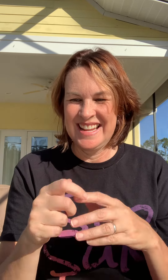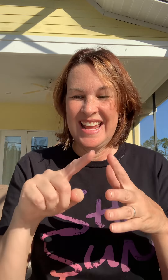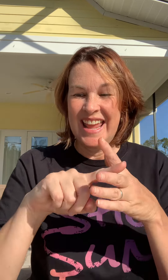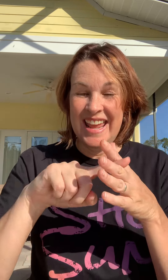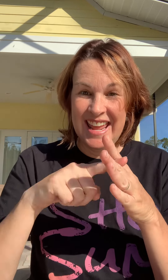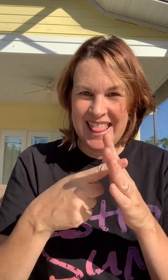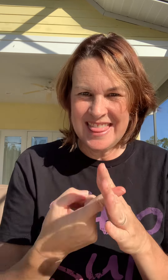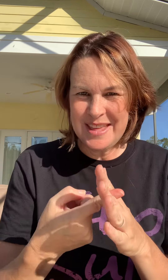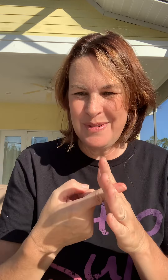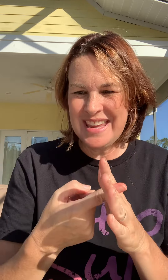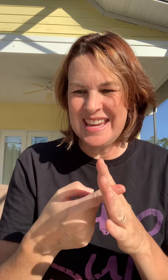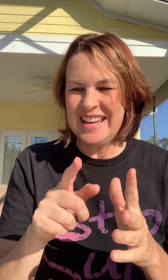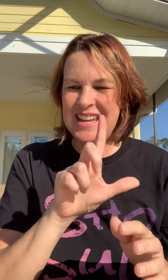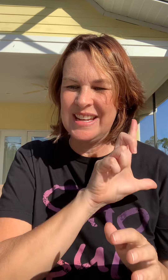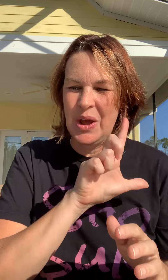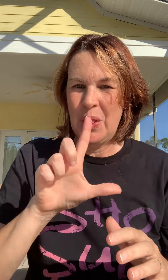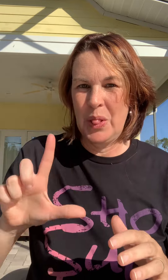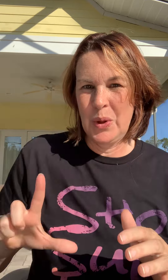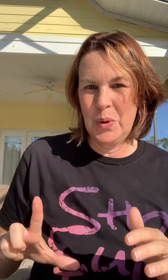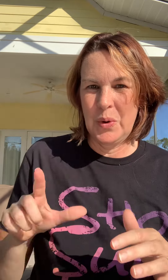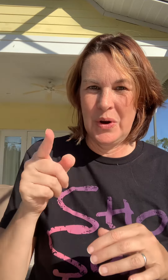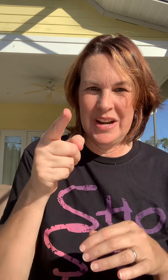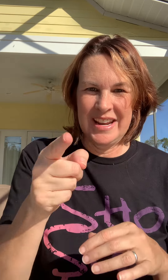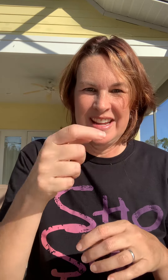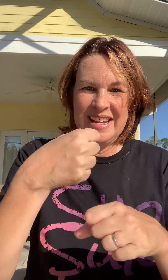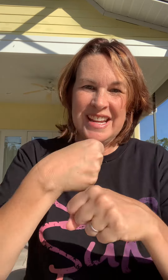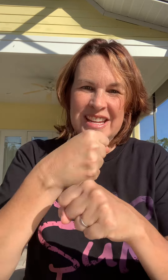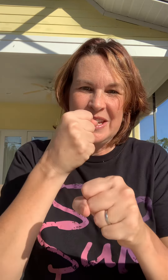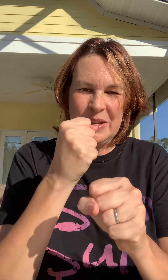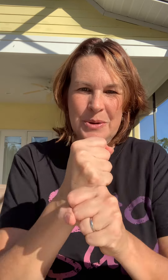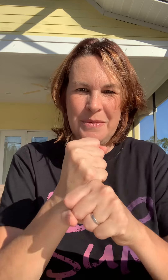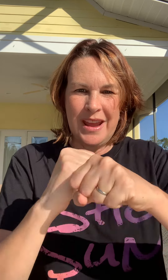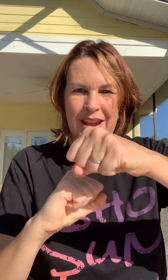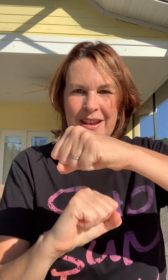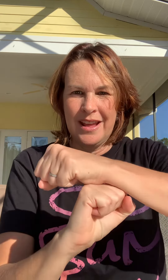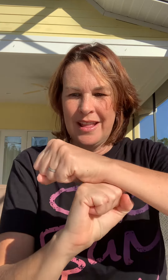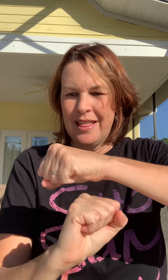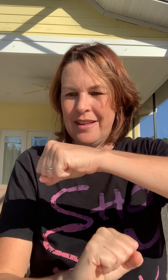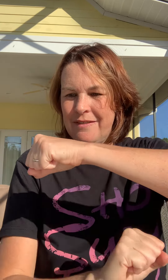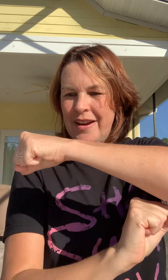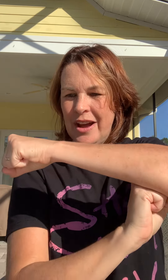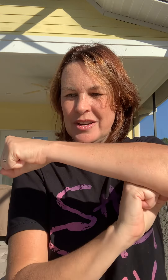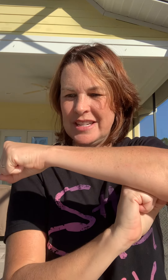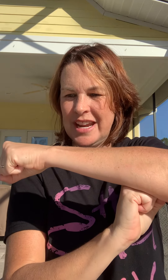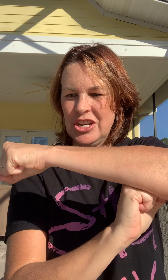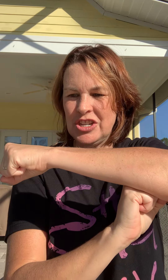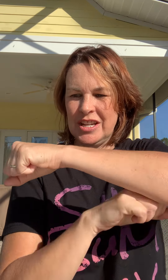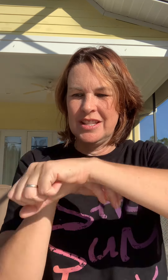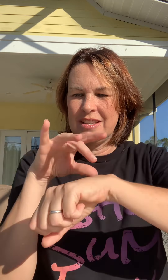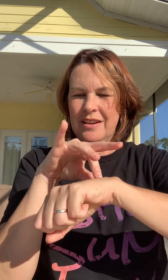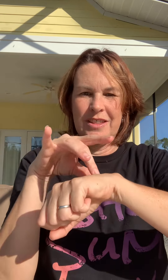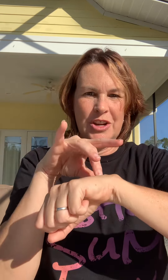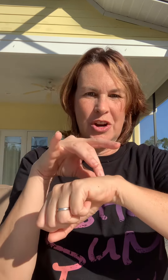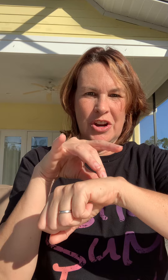in the beginning lord you made the foundations of the earth